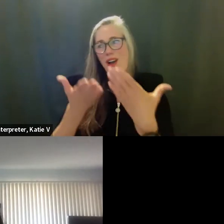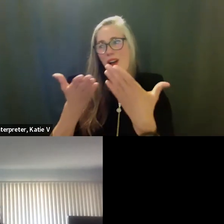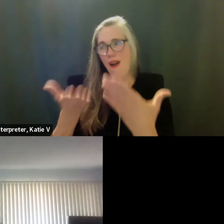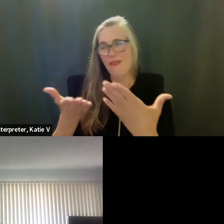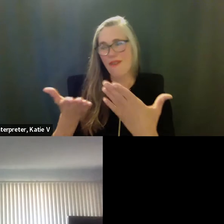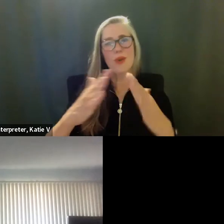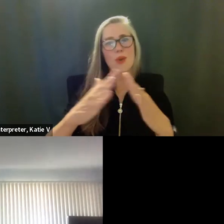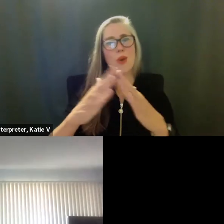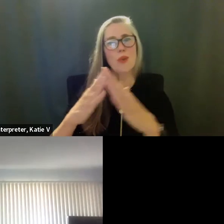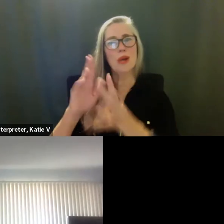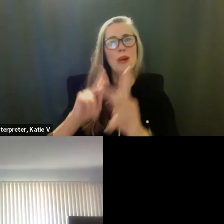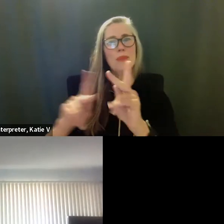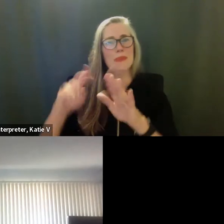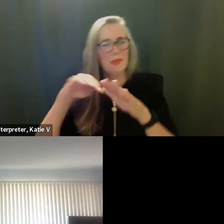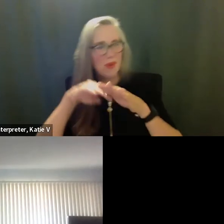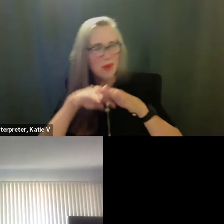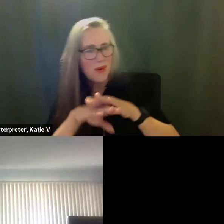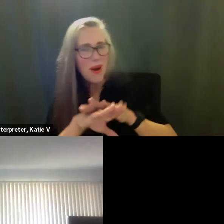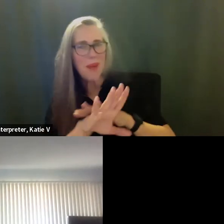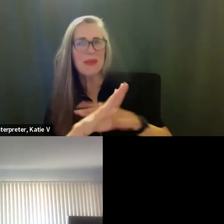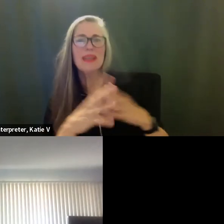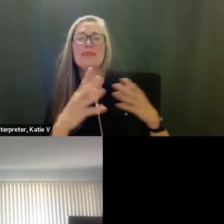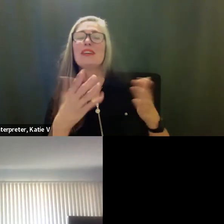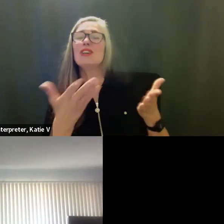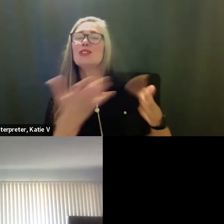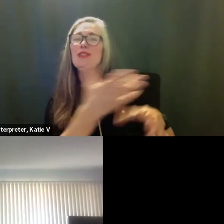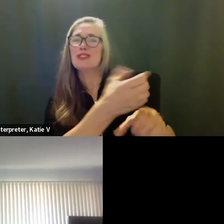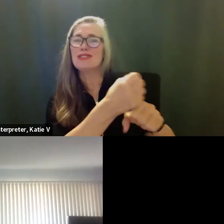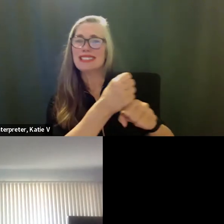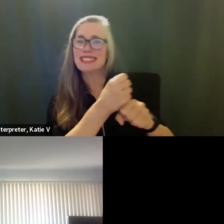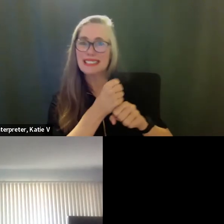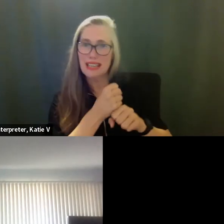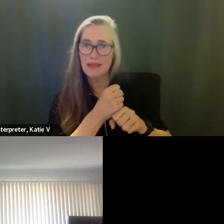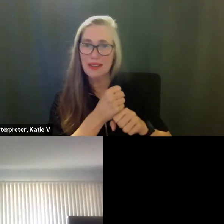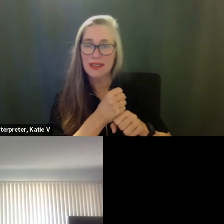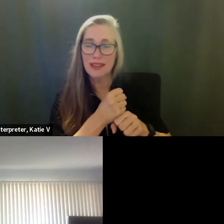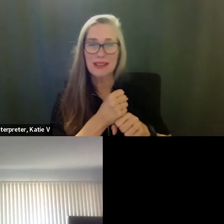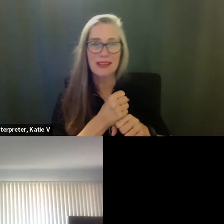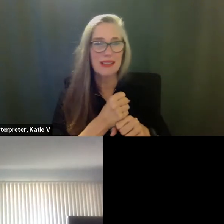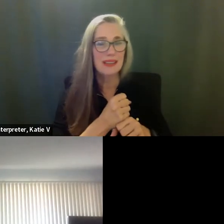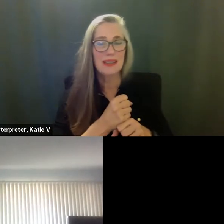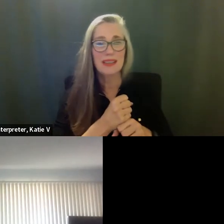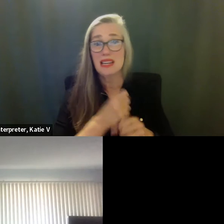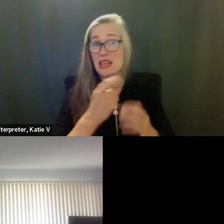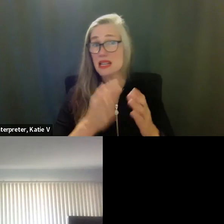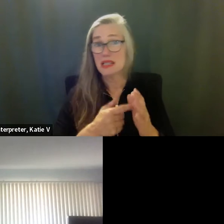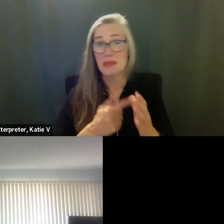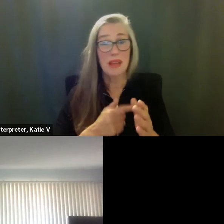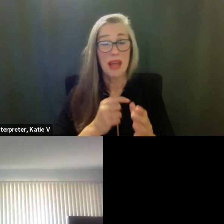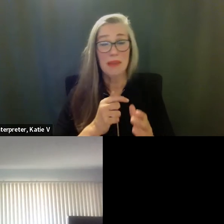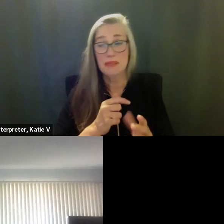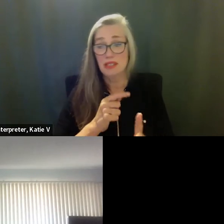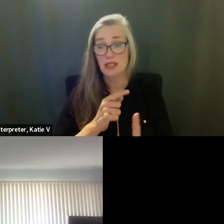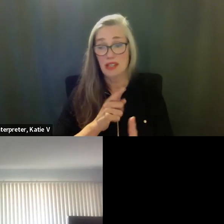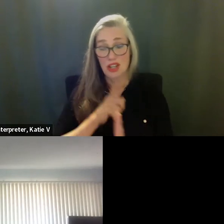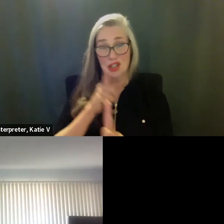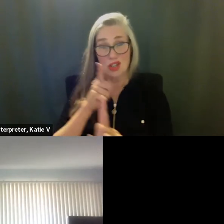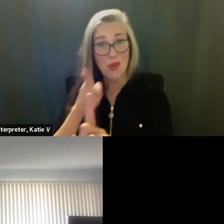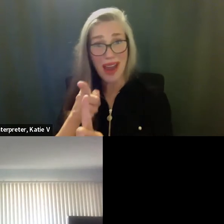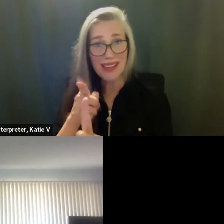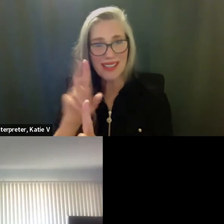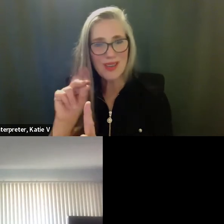community to come in and receive these services, not maybe not even directly, but through the